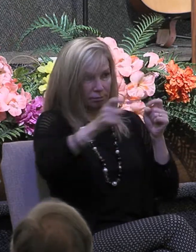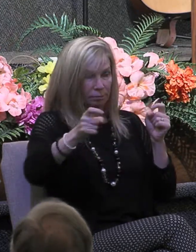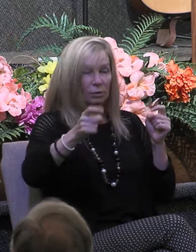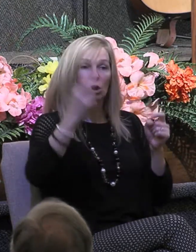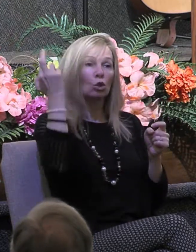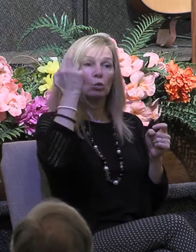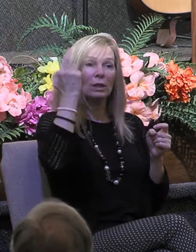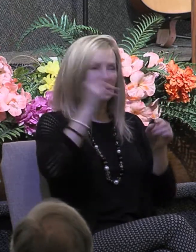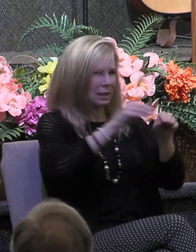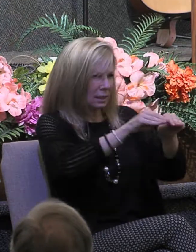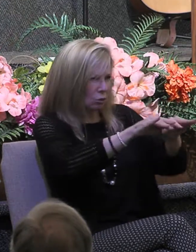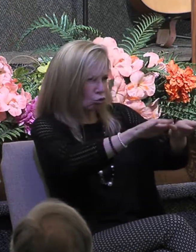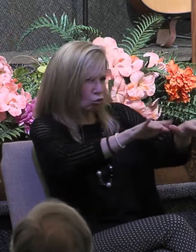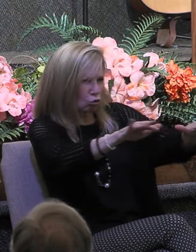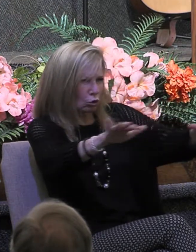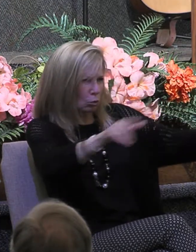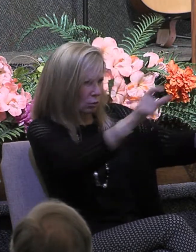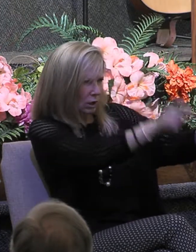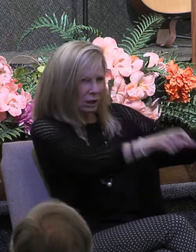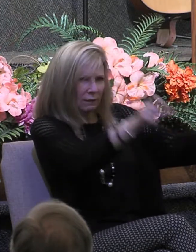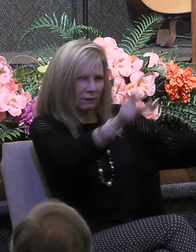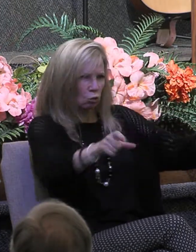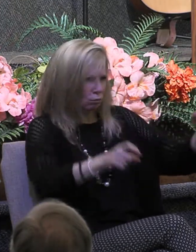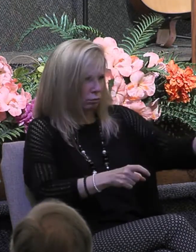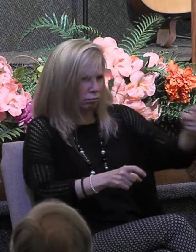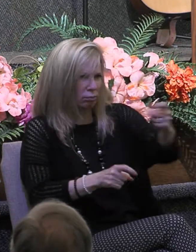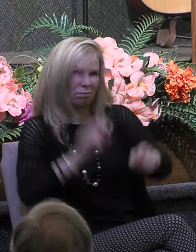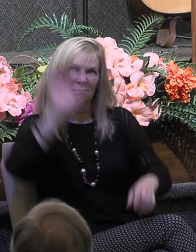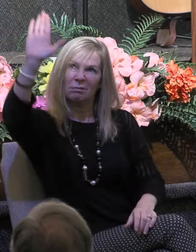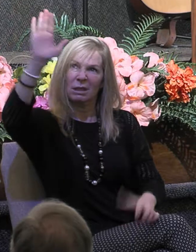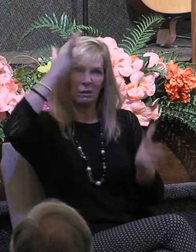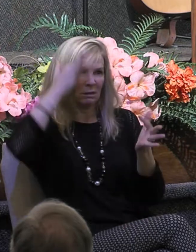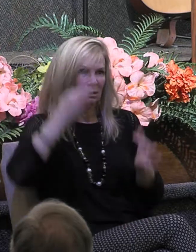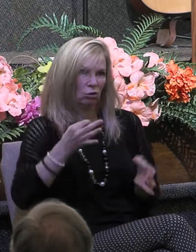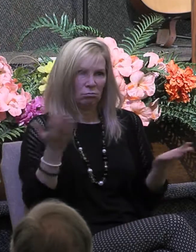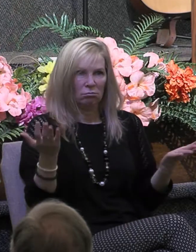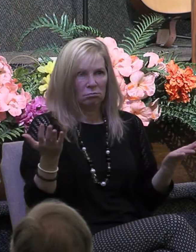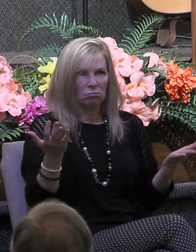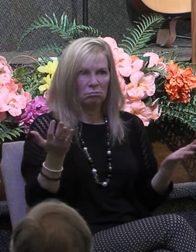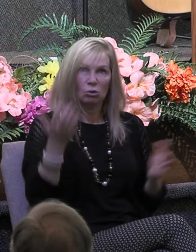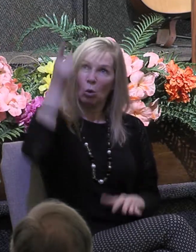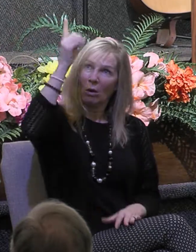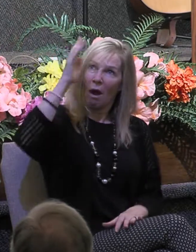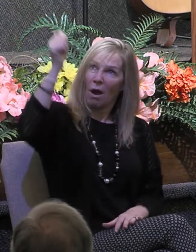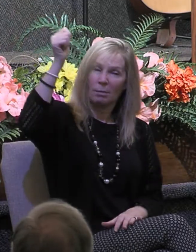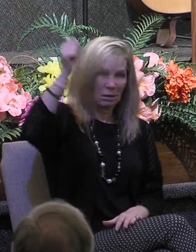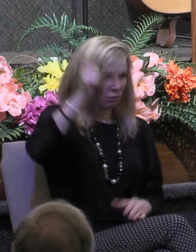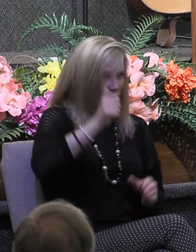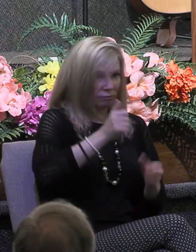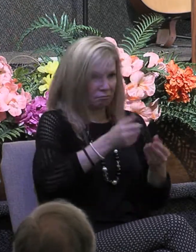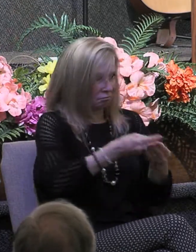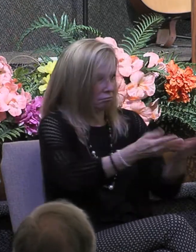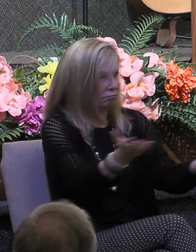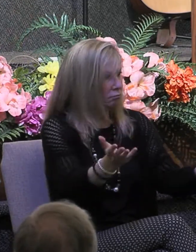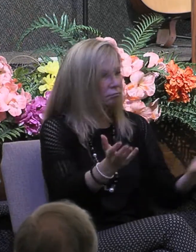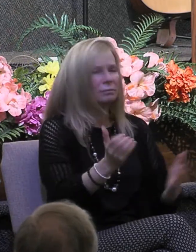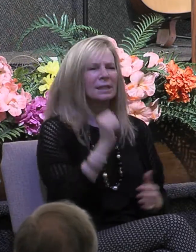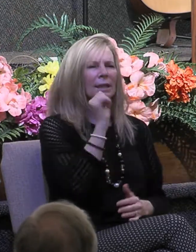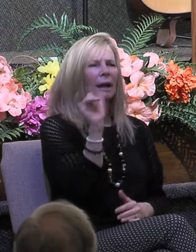to each one individually just as he will. So it is the spirit of God who distributes these gifts. We don't get our choice in what